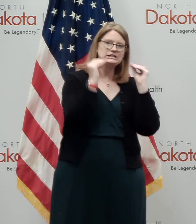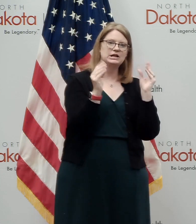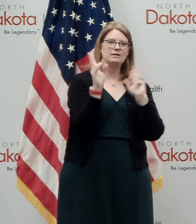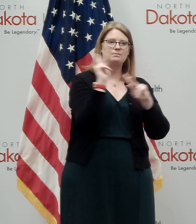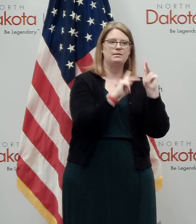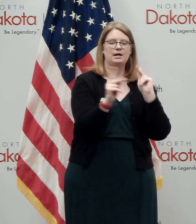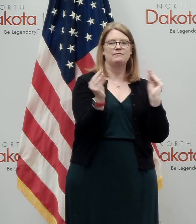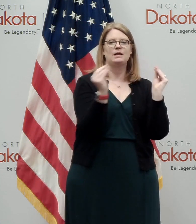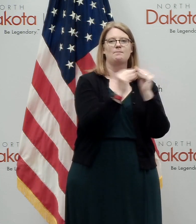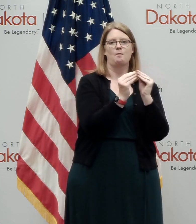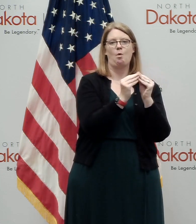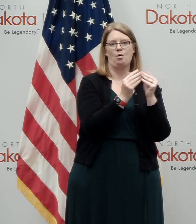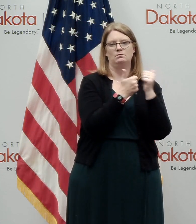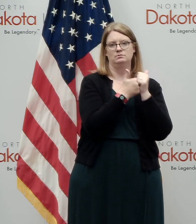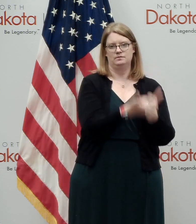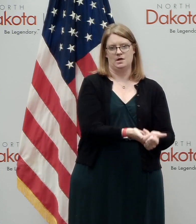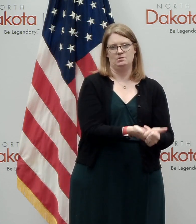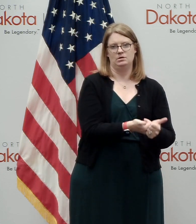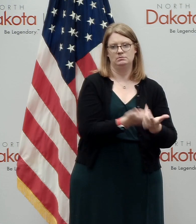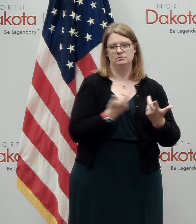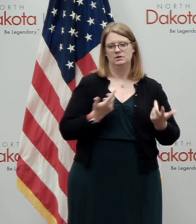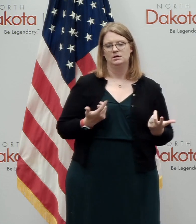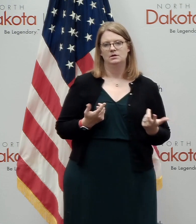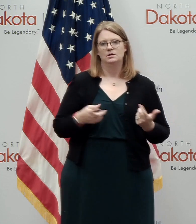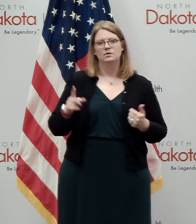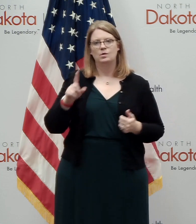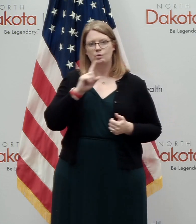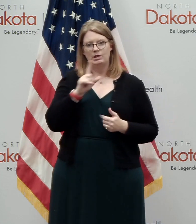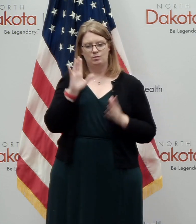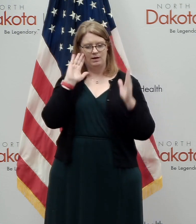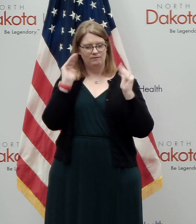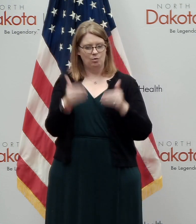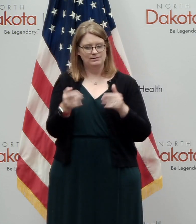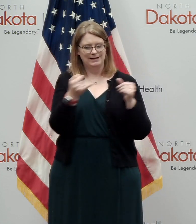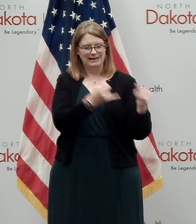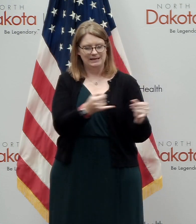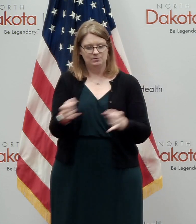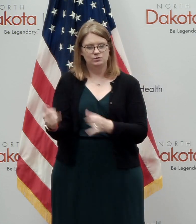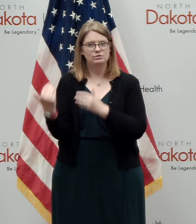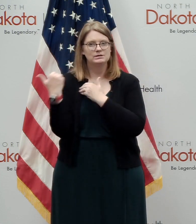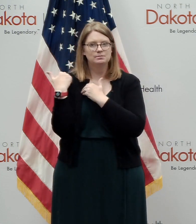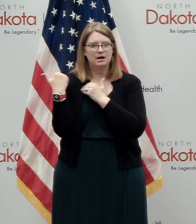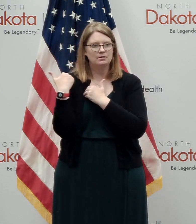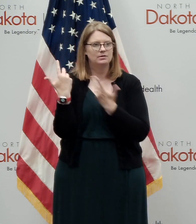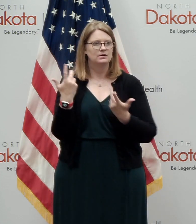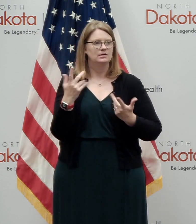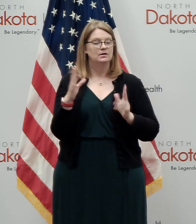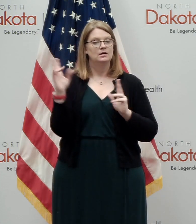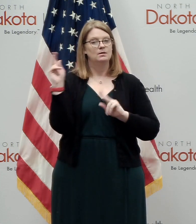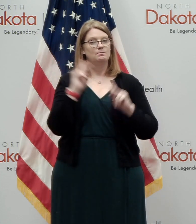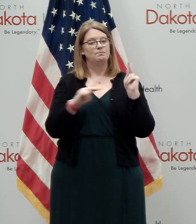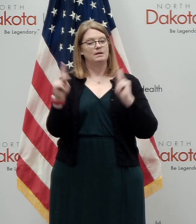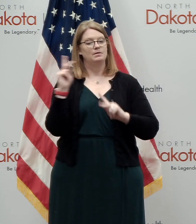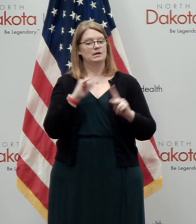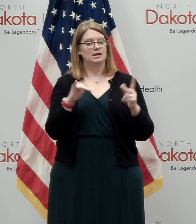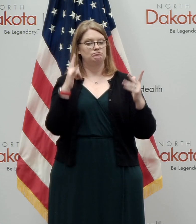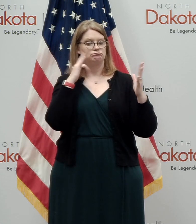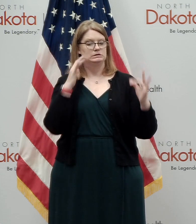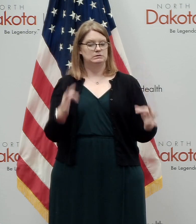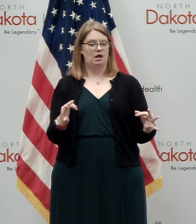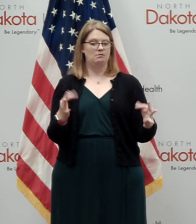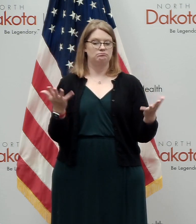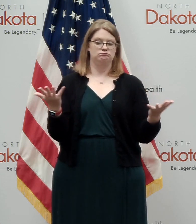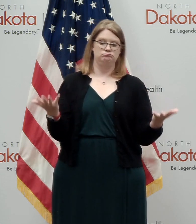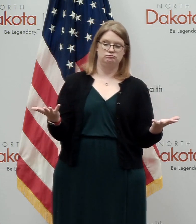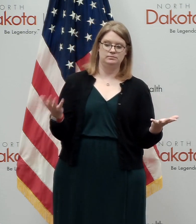And I think we're, we're, when we focus on individual responsibility, part of the way people can make a choice on whether they see it